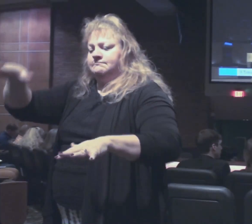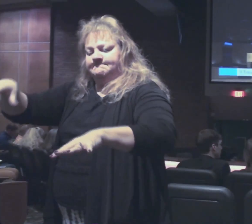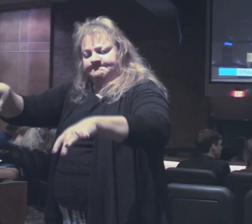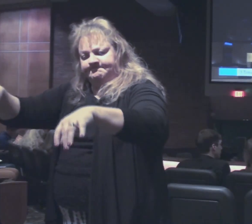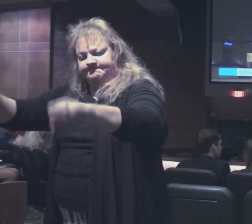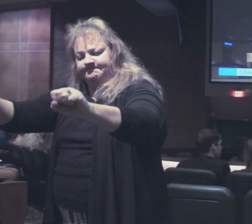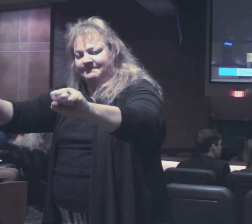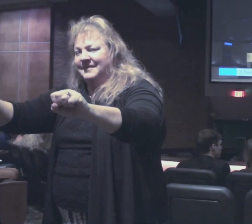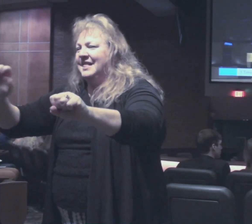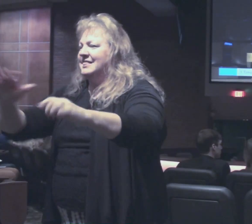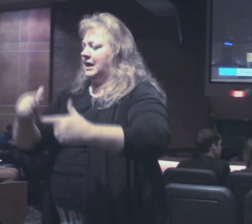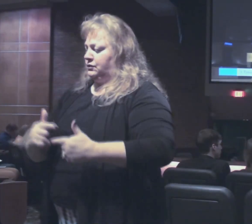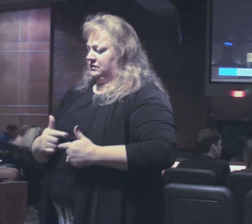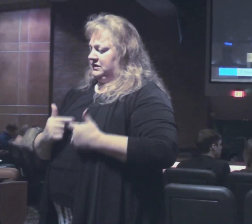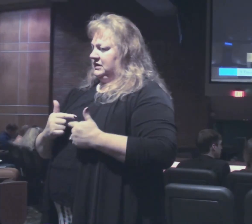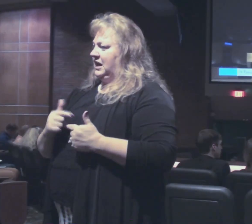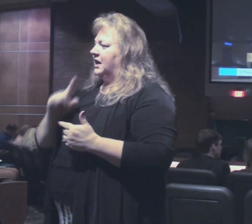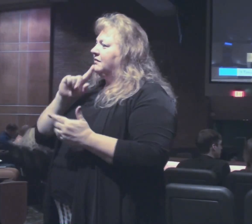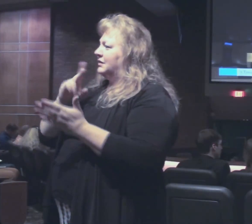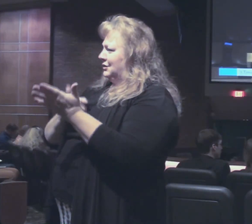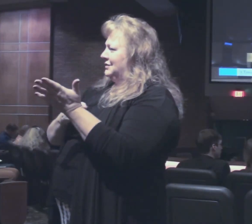of that which is life indeed.